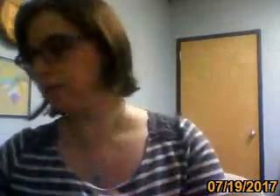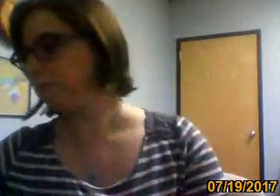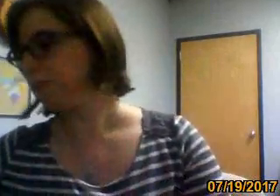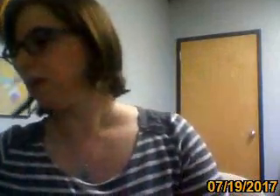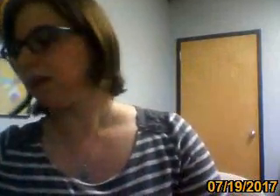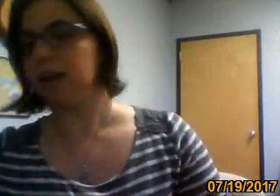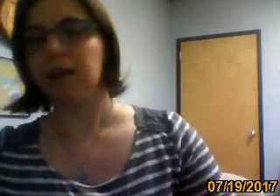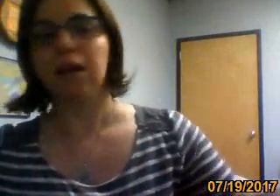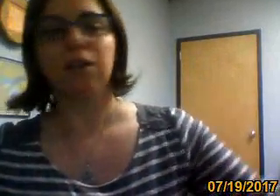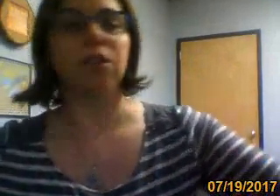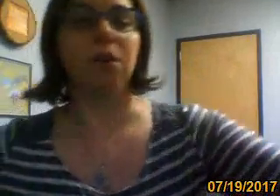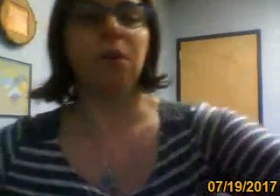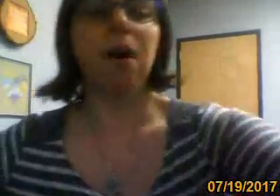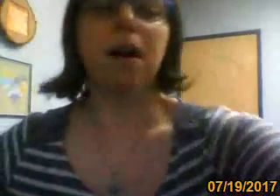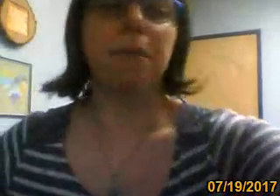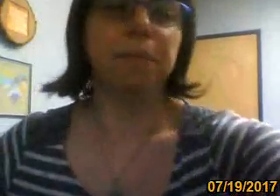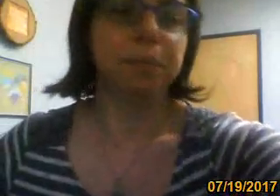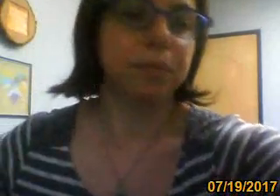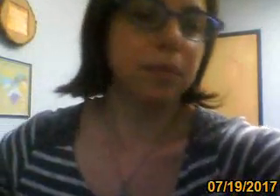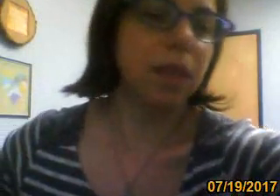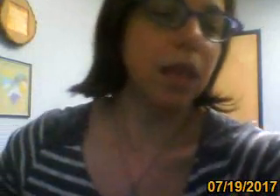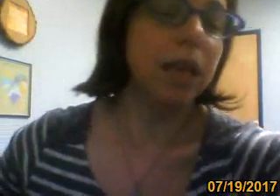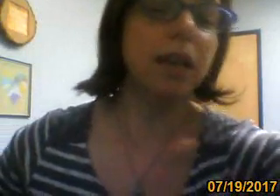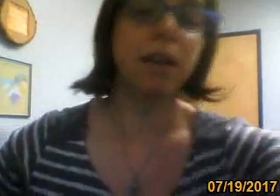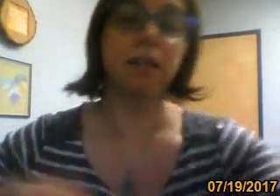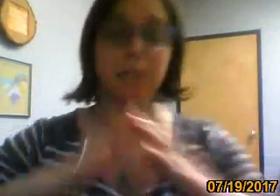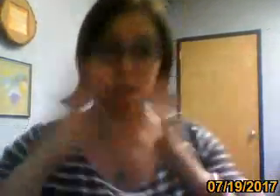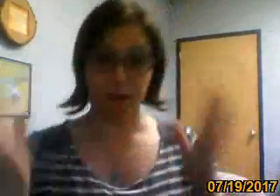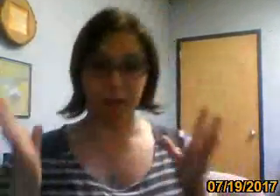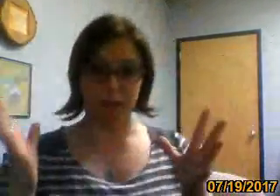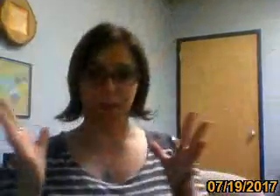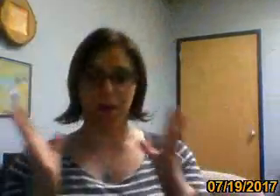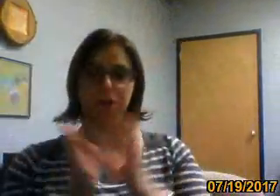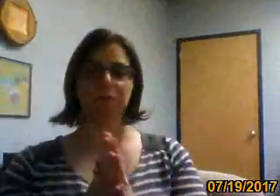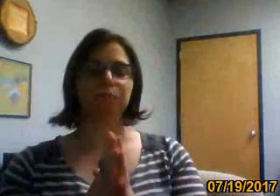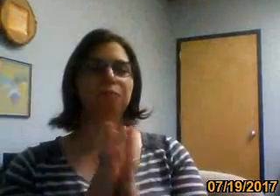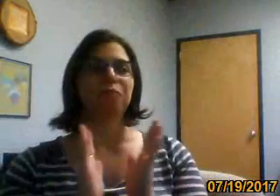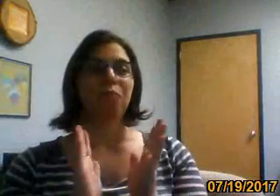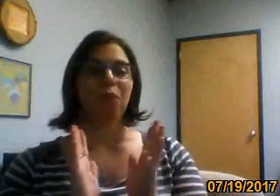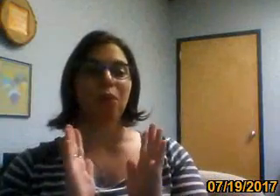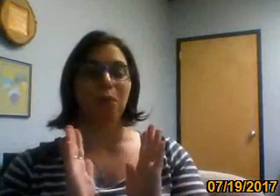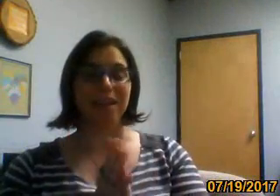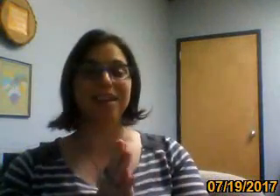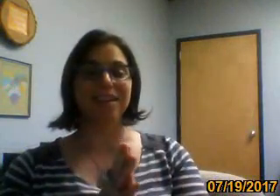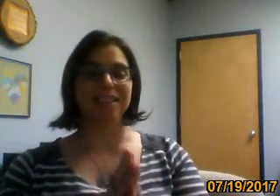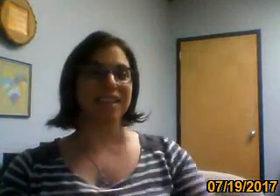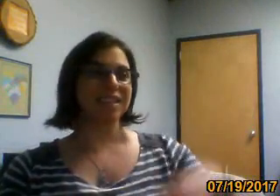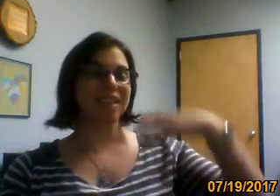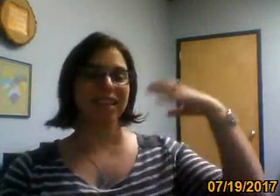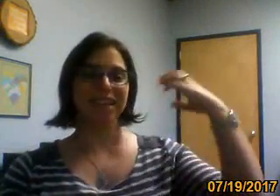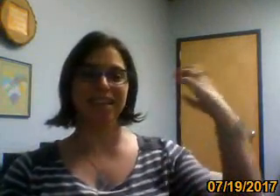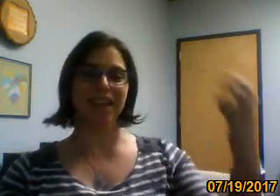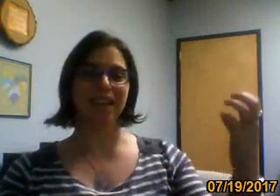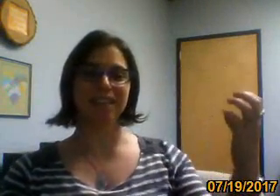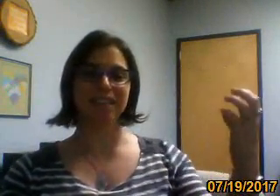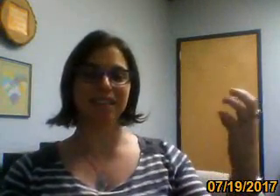things. Okay. So, um, he does awesome blage. What he does is he takes,